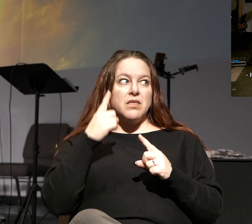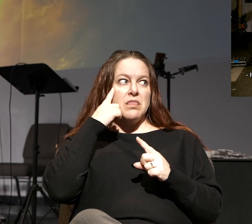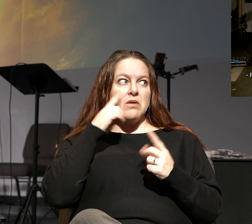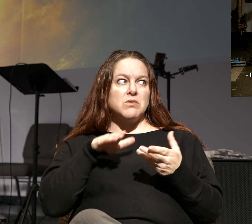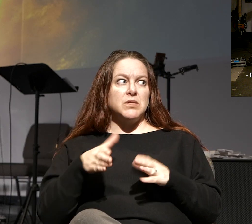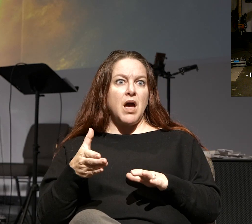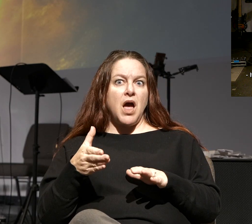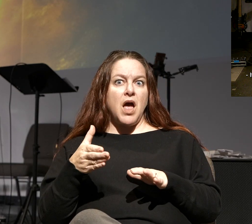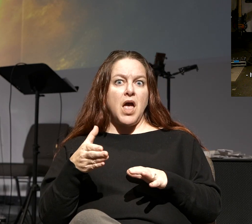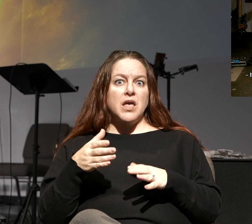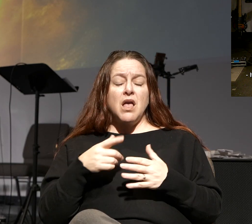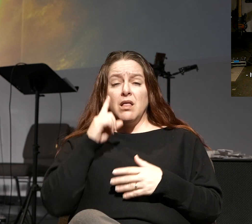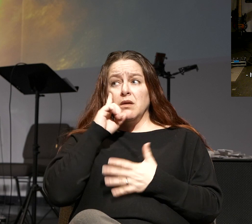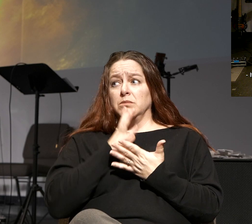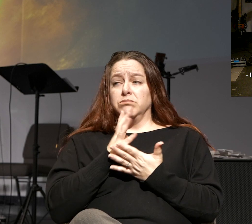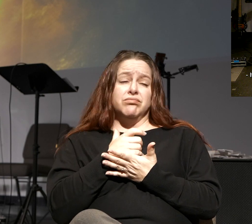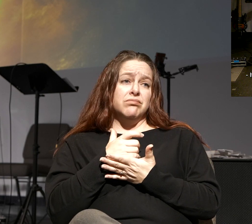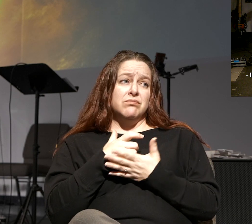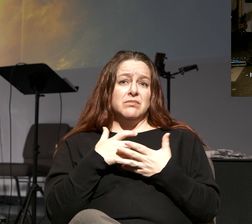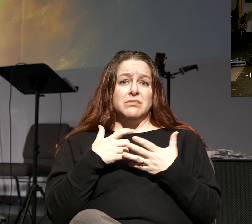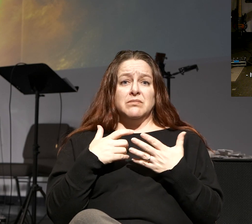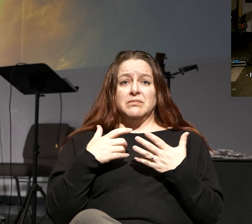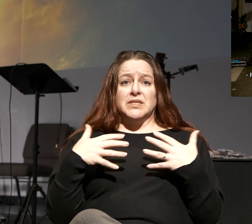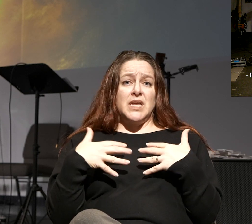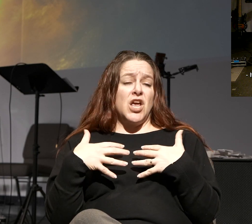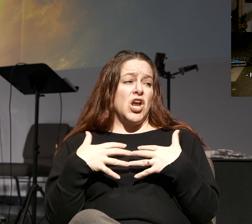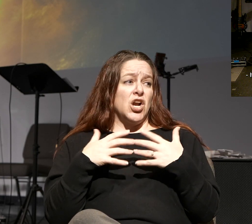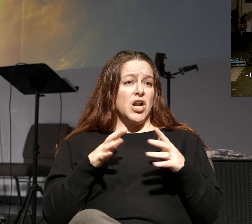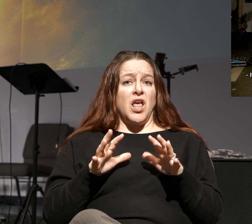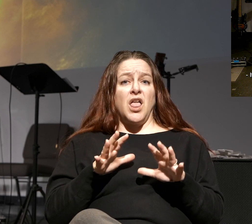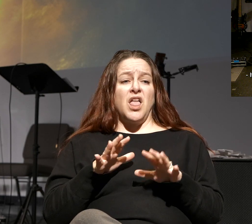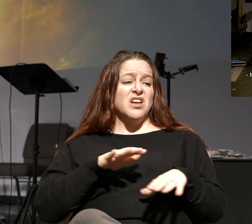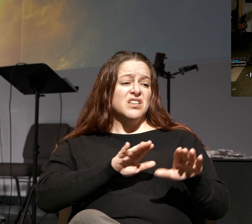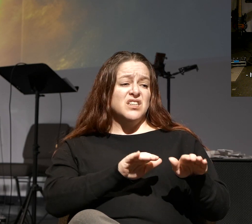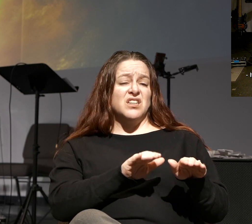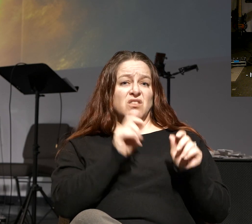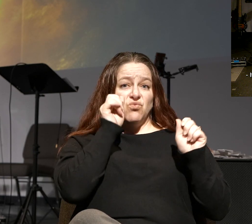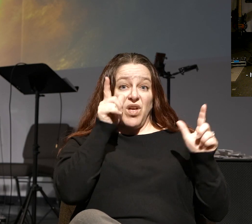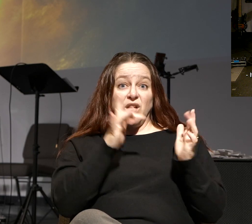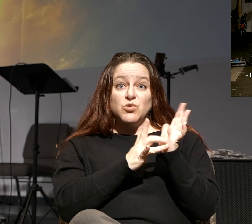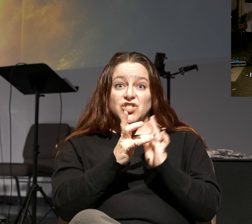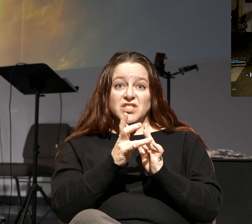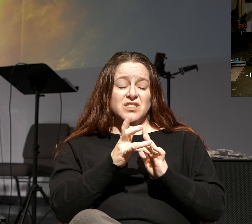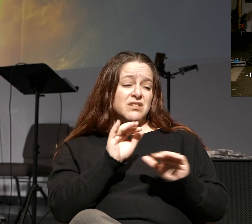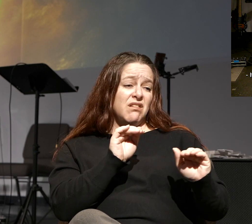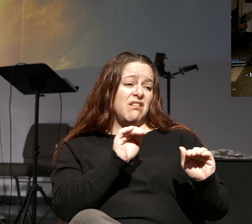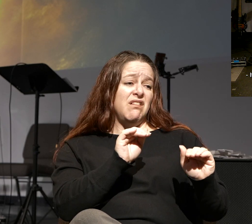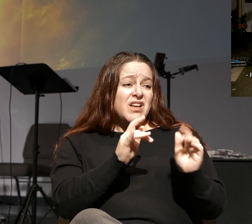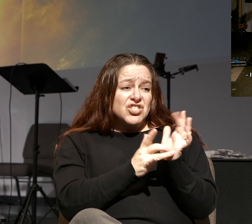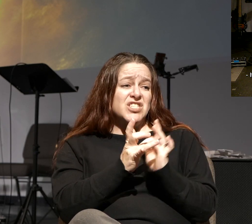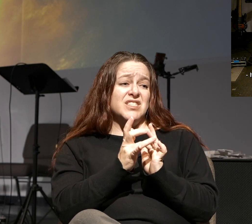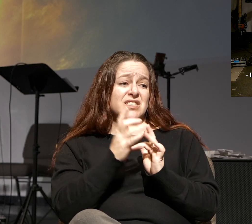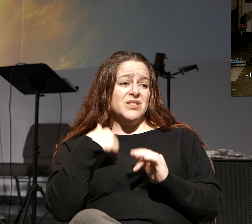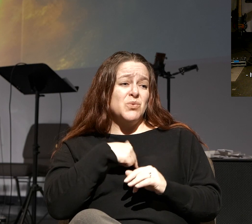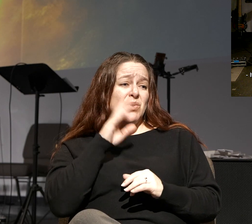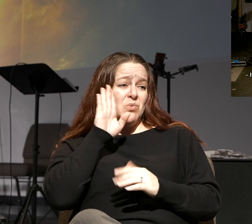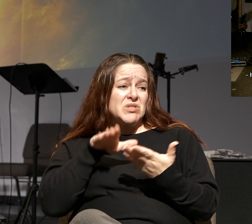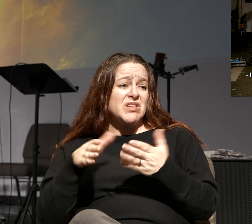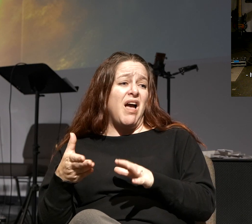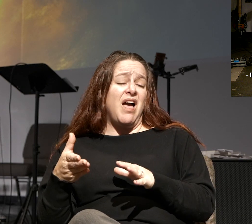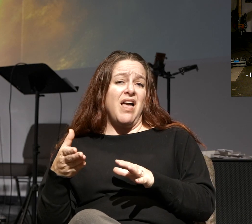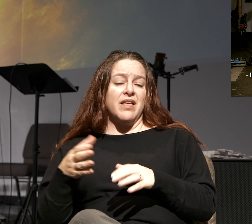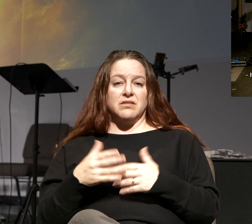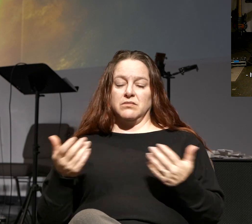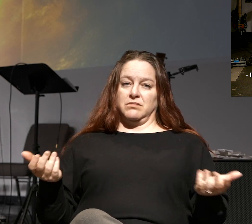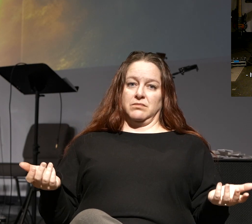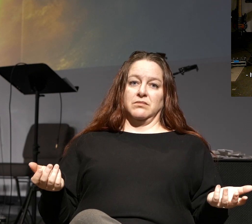So they're freaking out, and they go over and wake up Jesus. Jesus, we're going to die. They think they're going